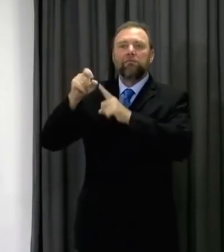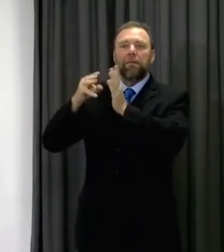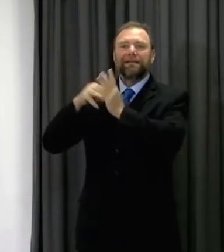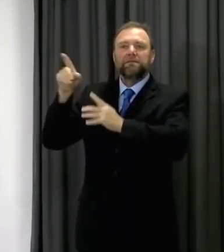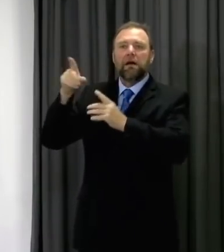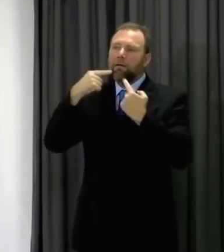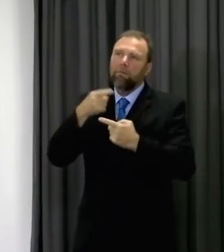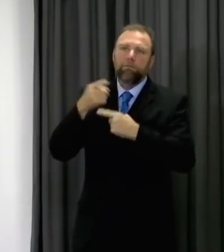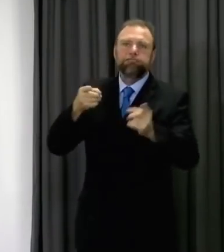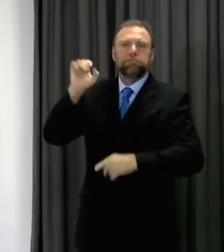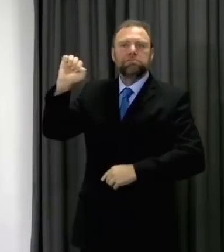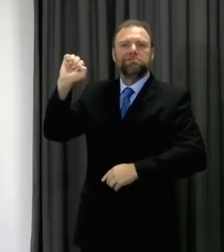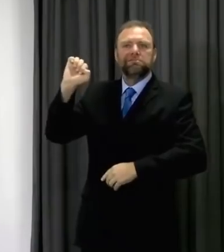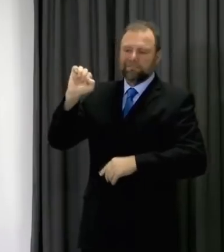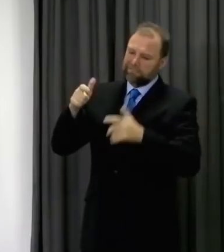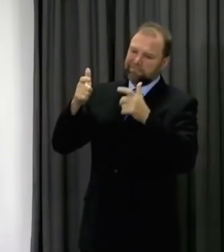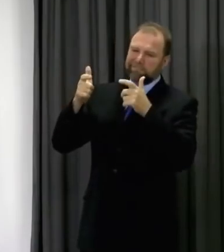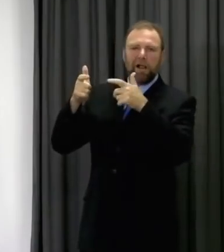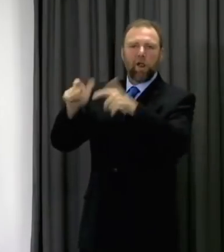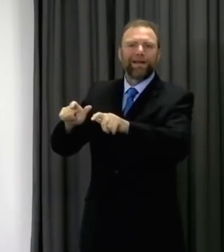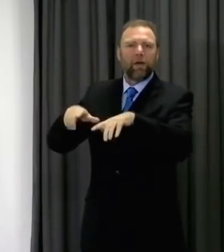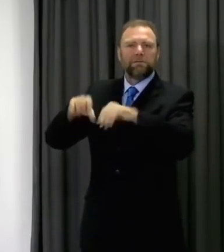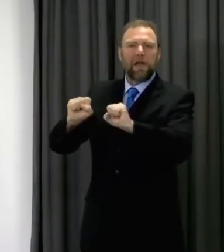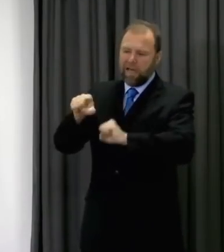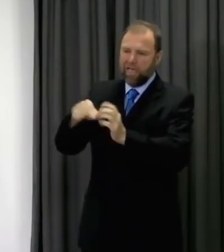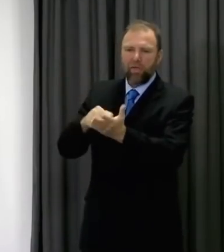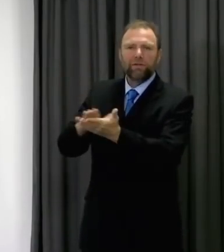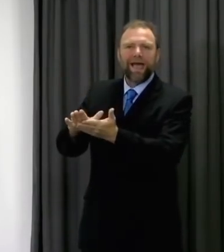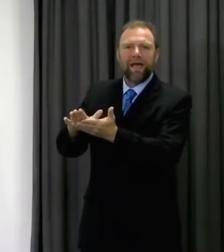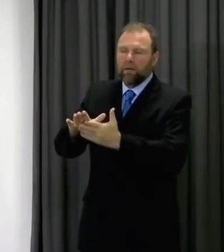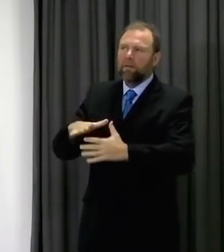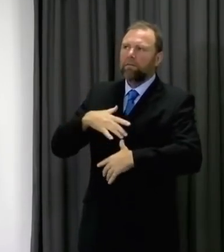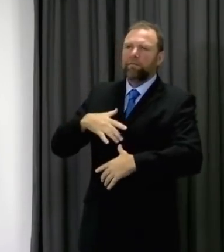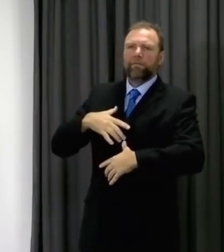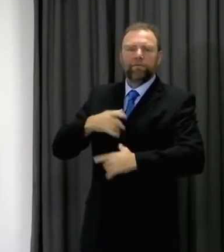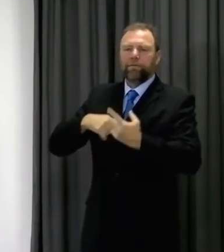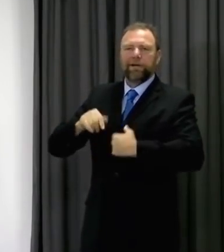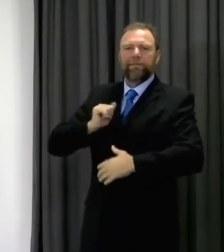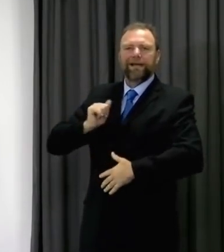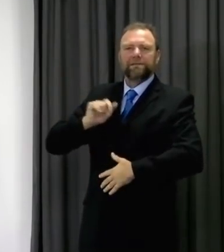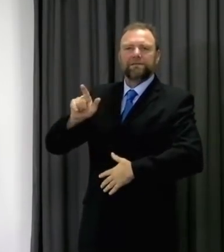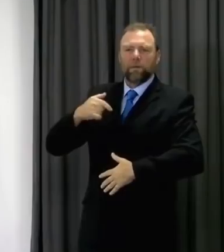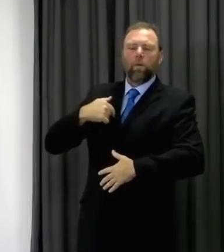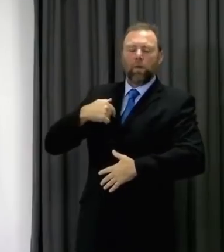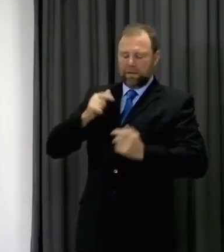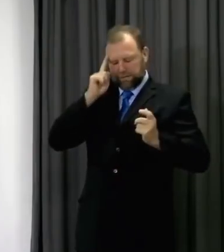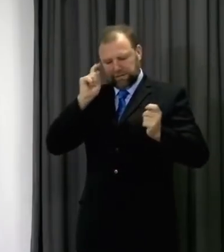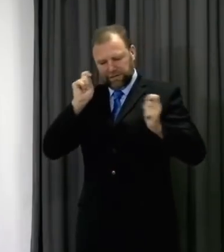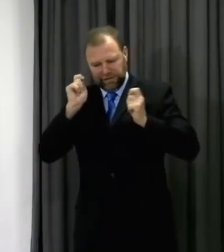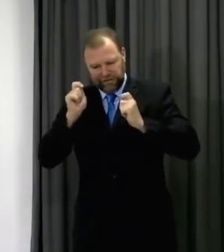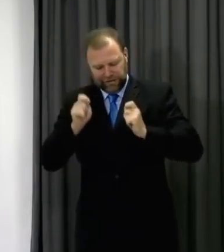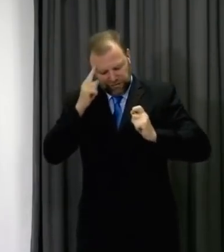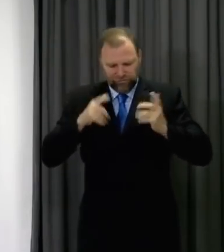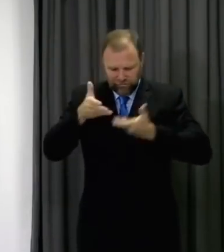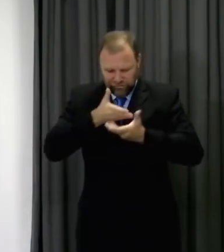that England will start a month-long lockdown on Thursday. I want to be absolutely clear